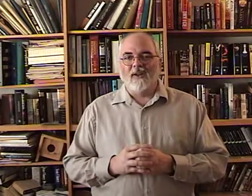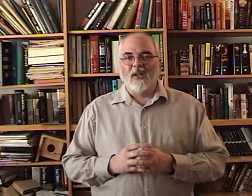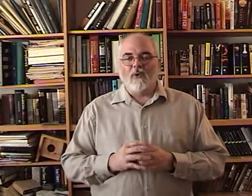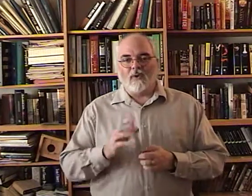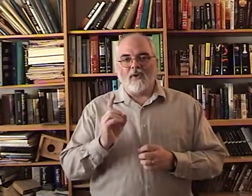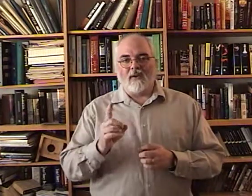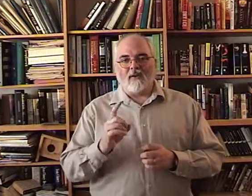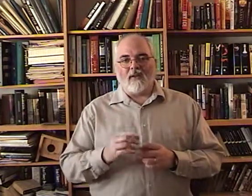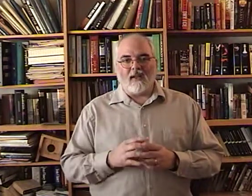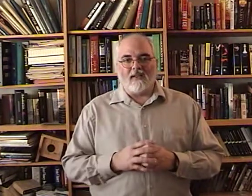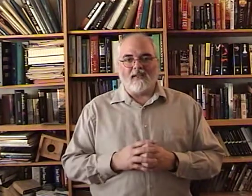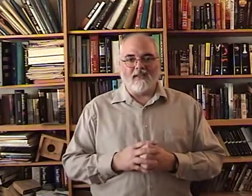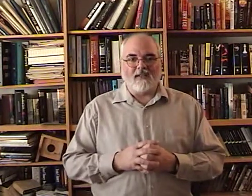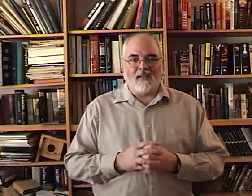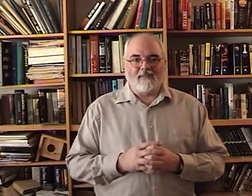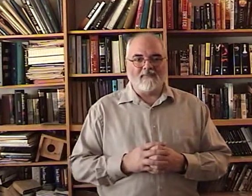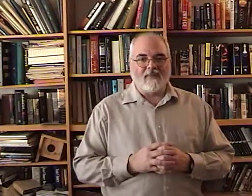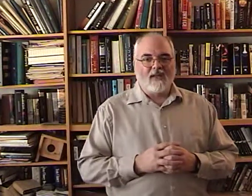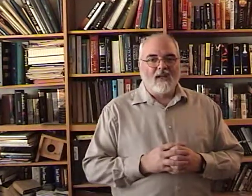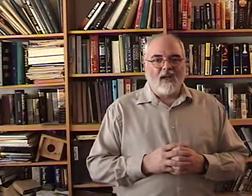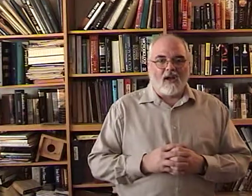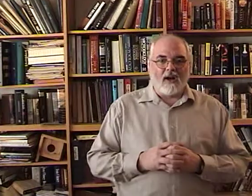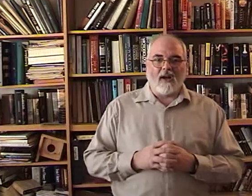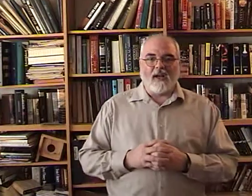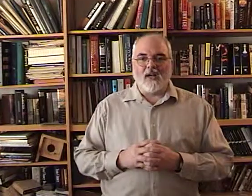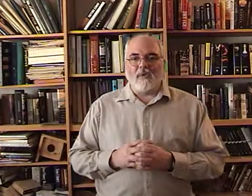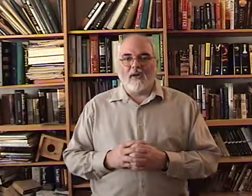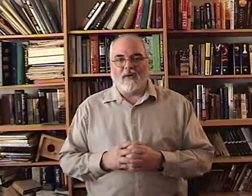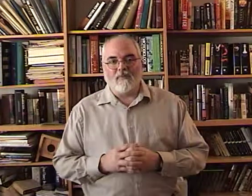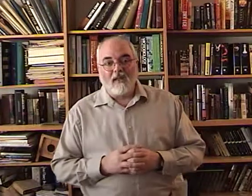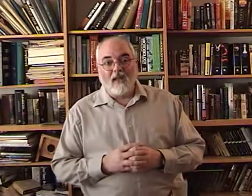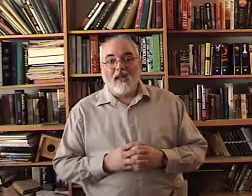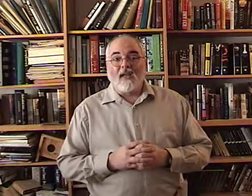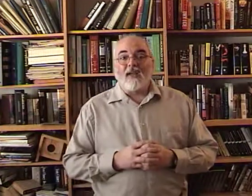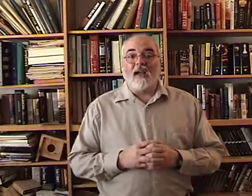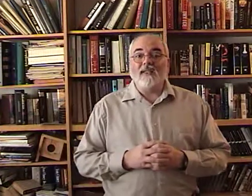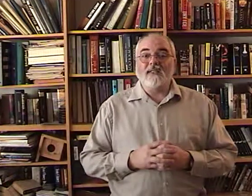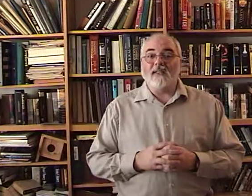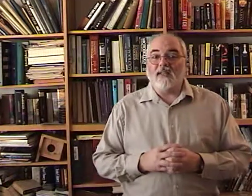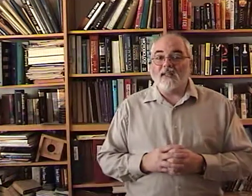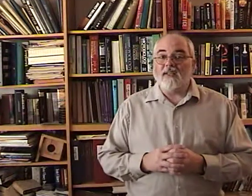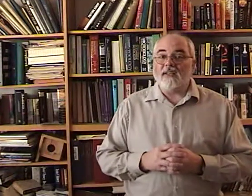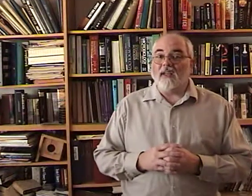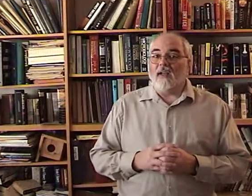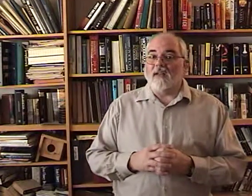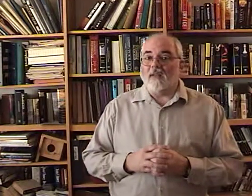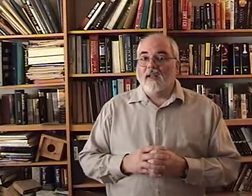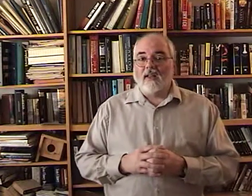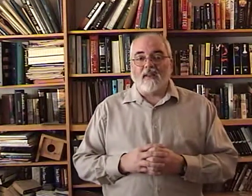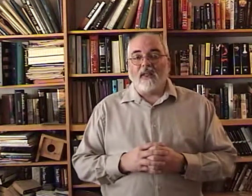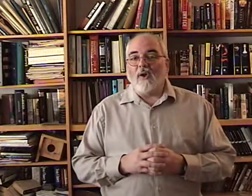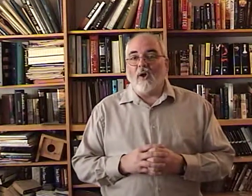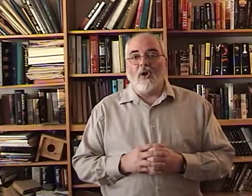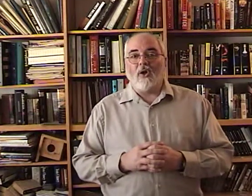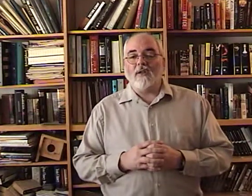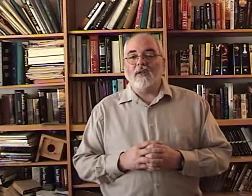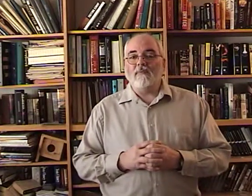when you get there to LTC. All right. Here we go. God sent His Son. They called Him